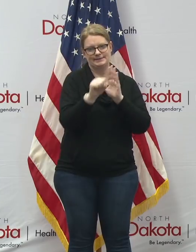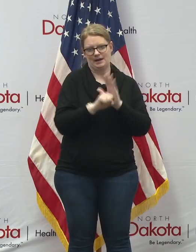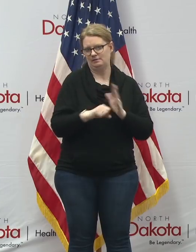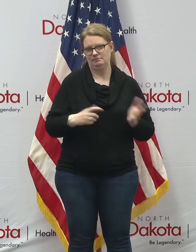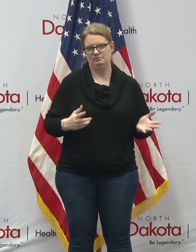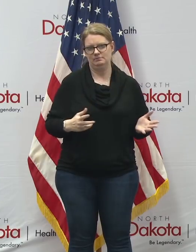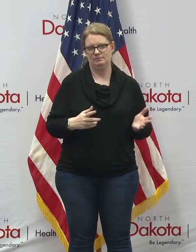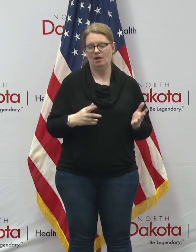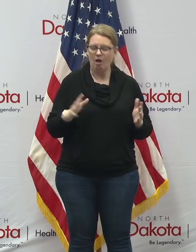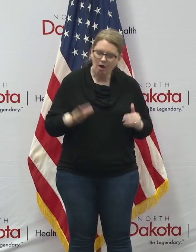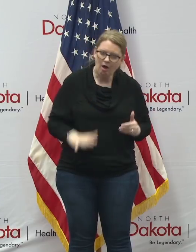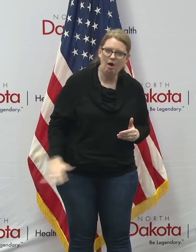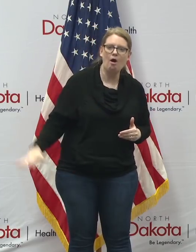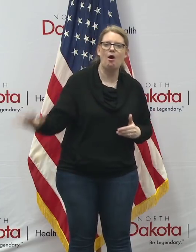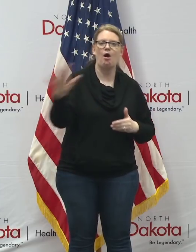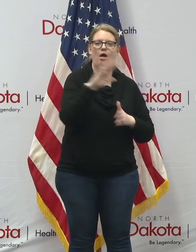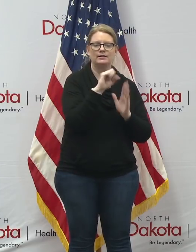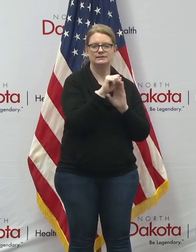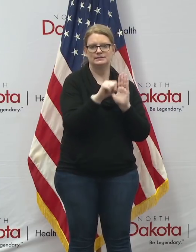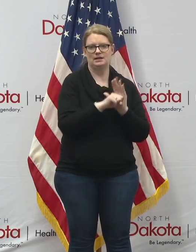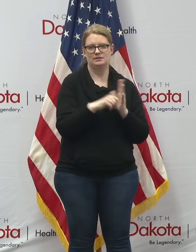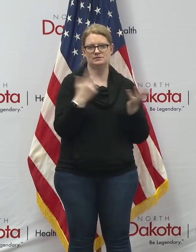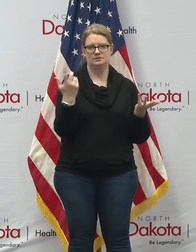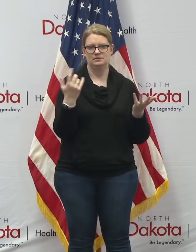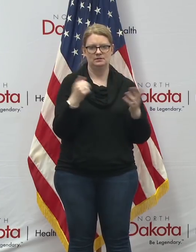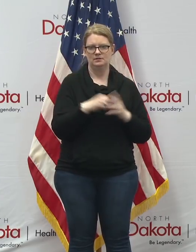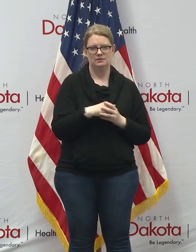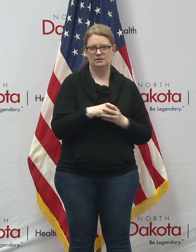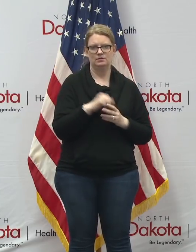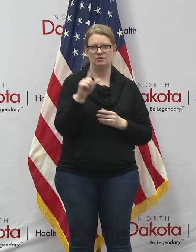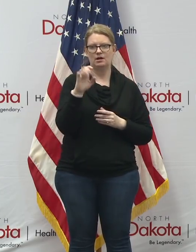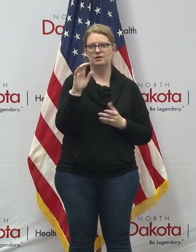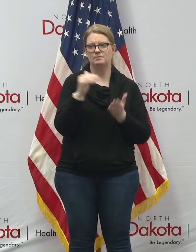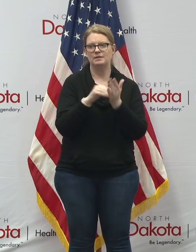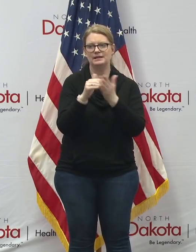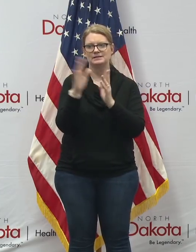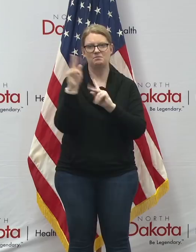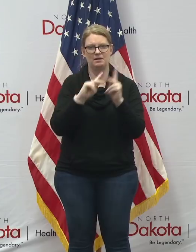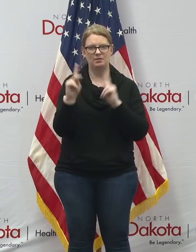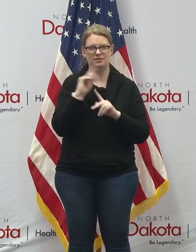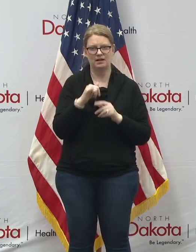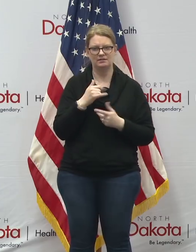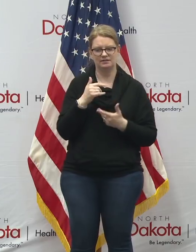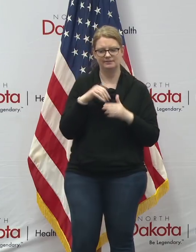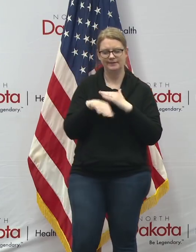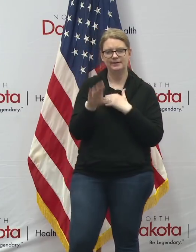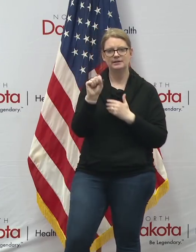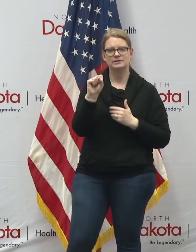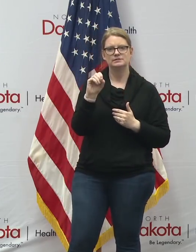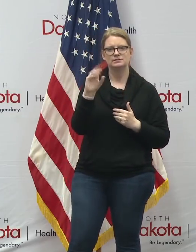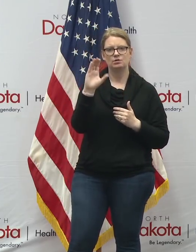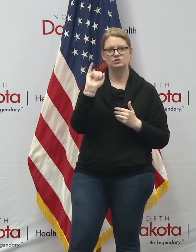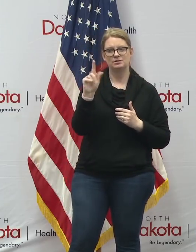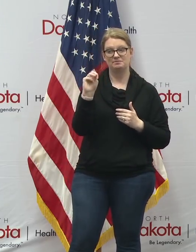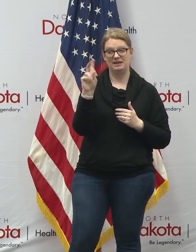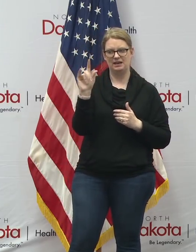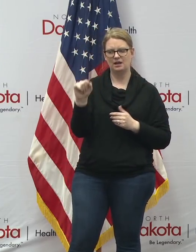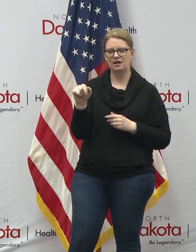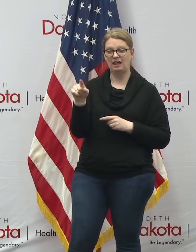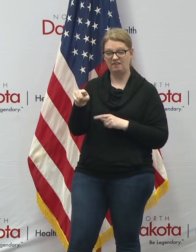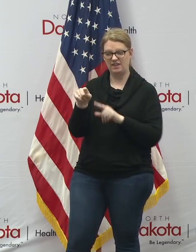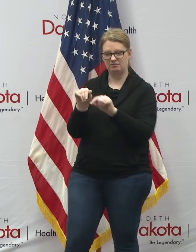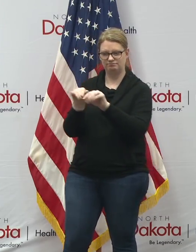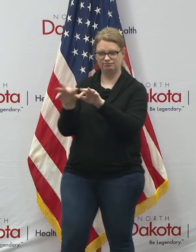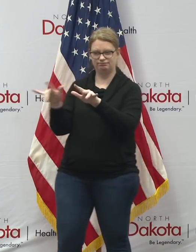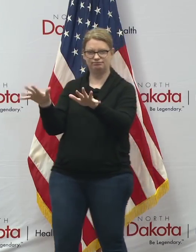is doesn't match the hundreds of millions of people that are on social media every day often spreading misinformation uh